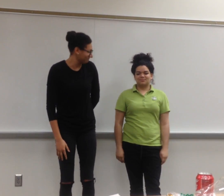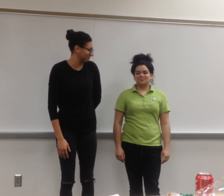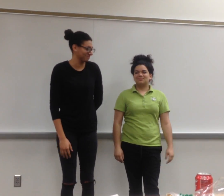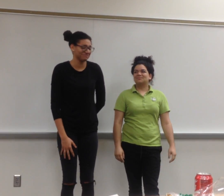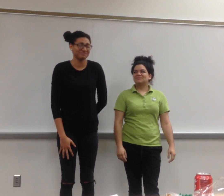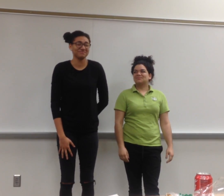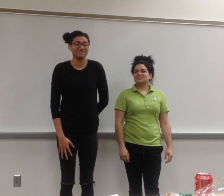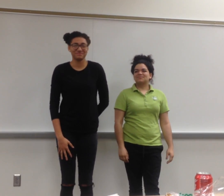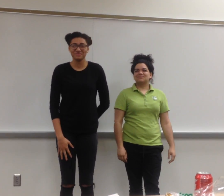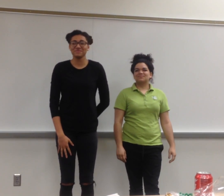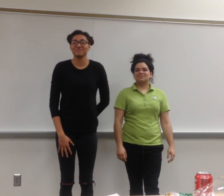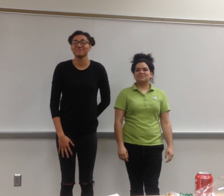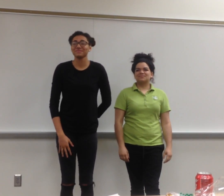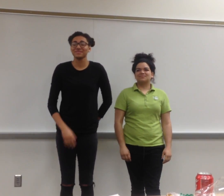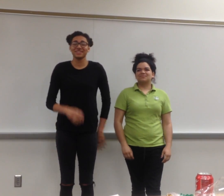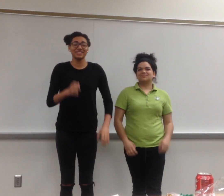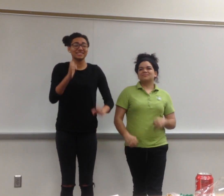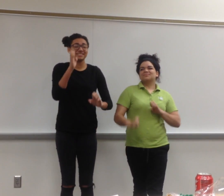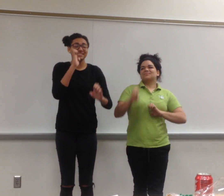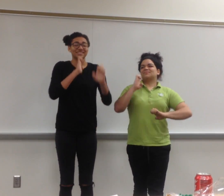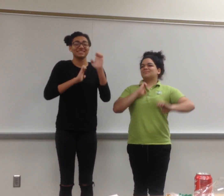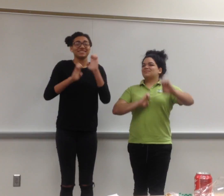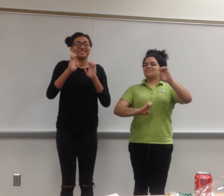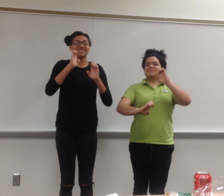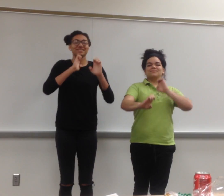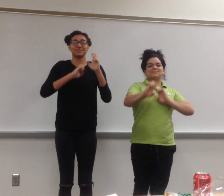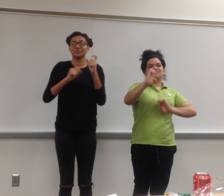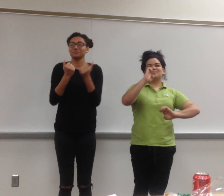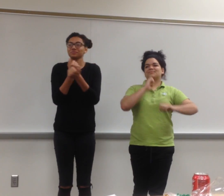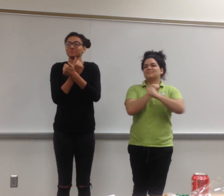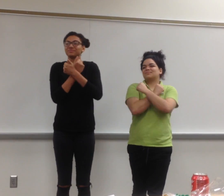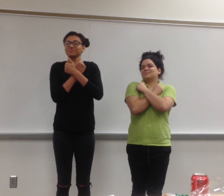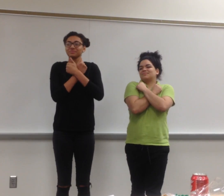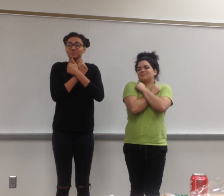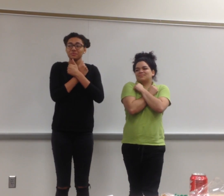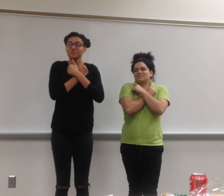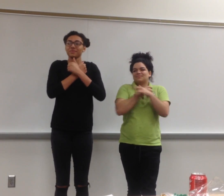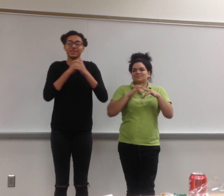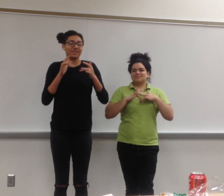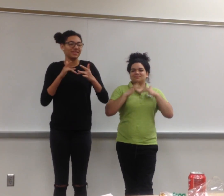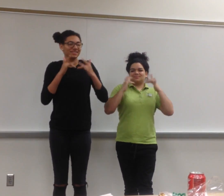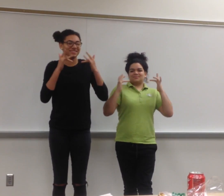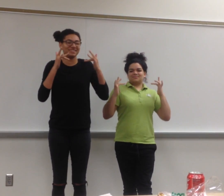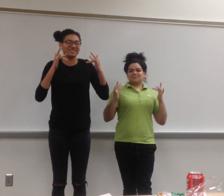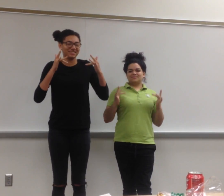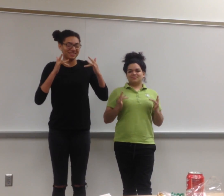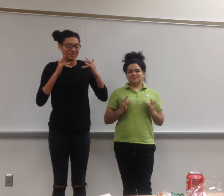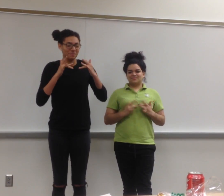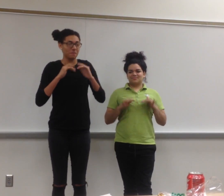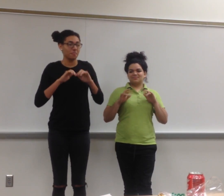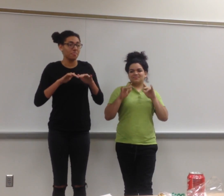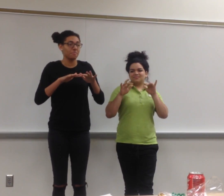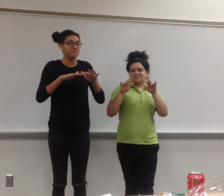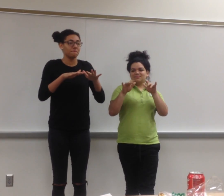why won't he be the Why he